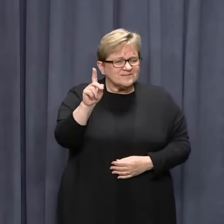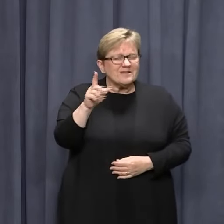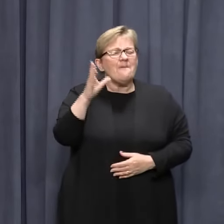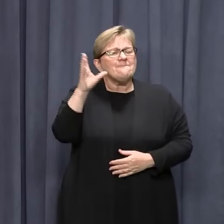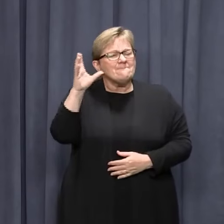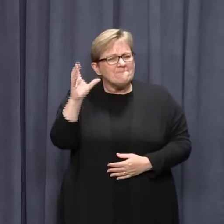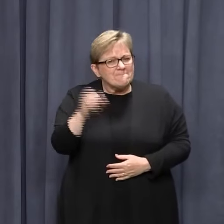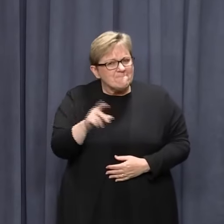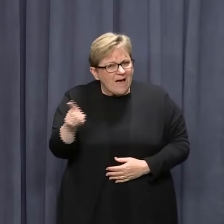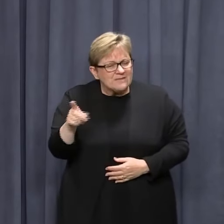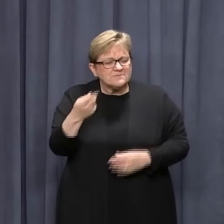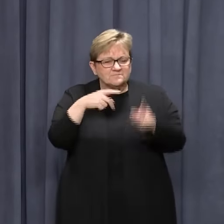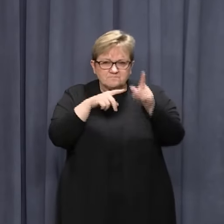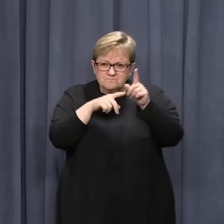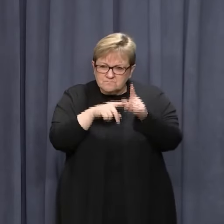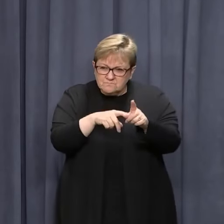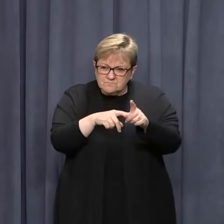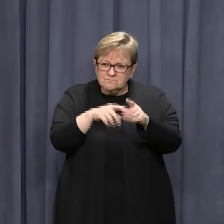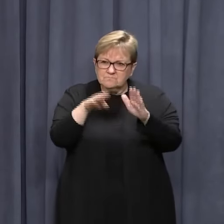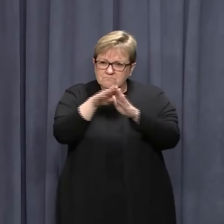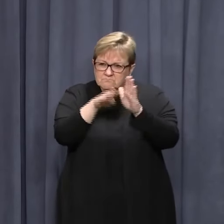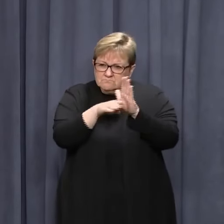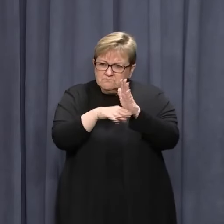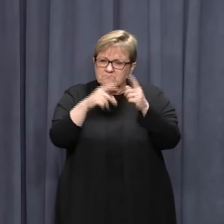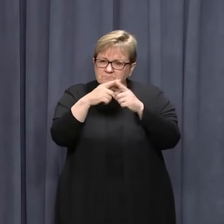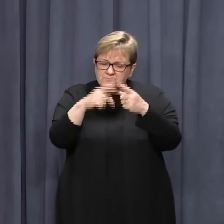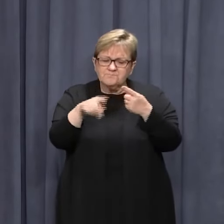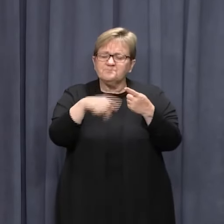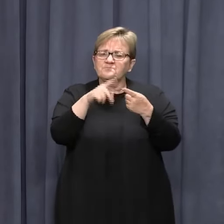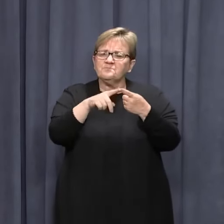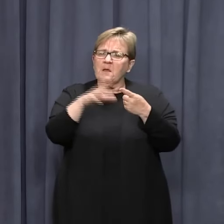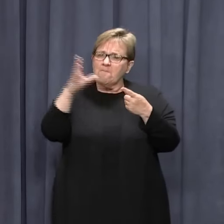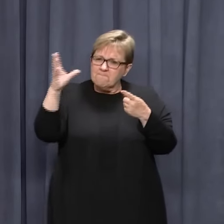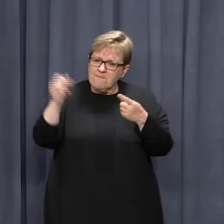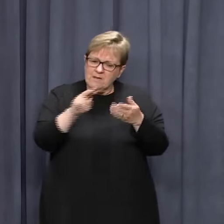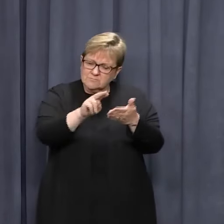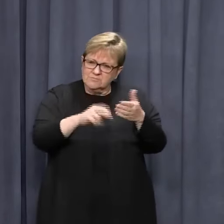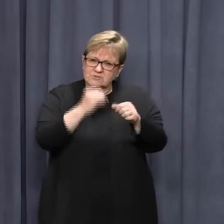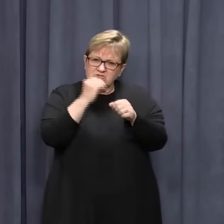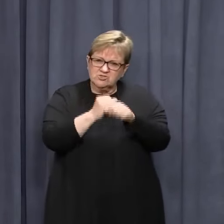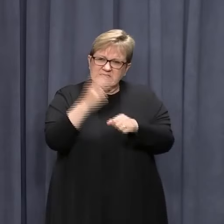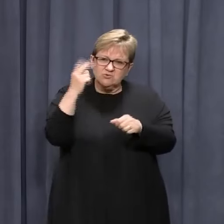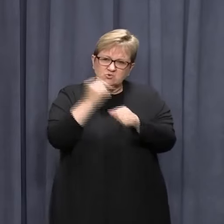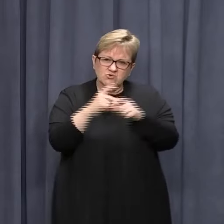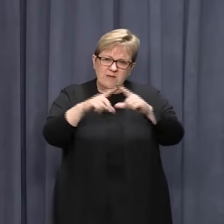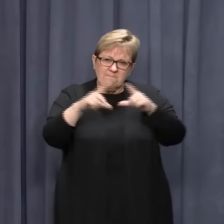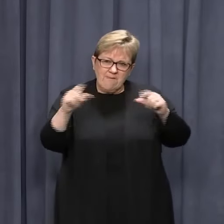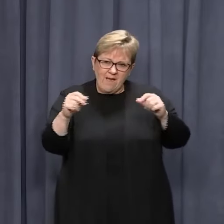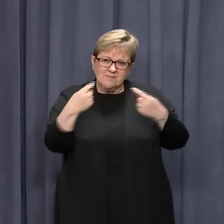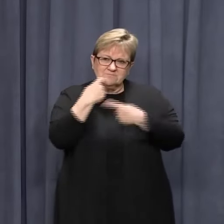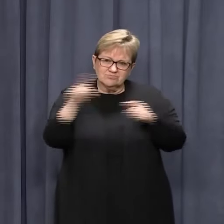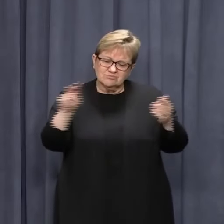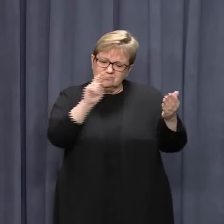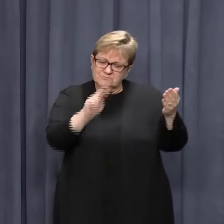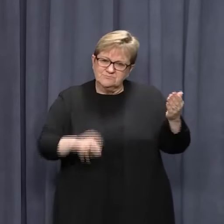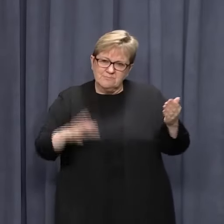they will be required to comply with these conditions. Travellers must complete a G2G pass declaration.